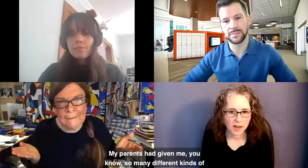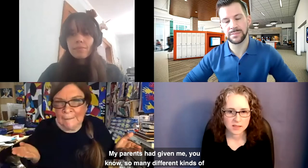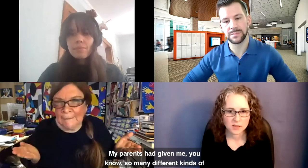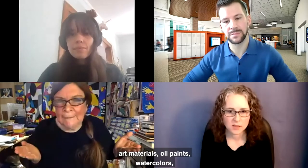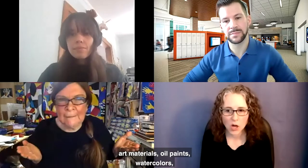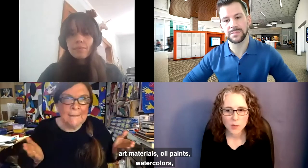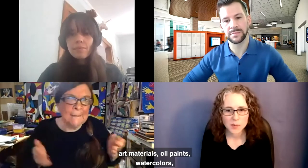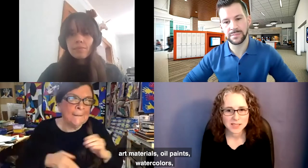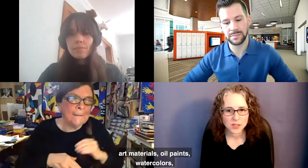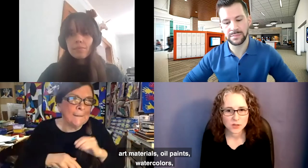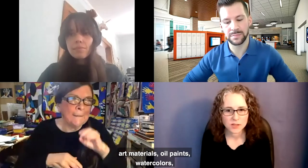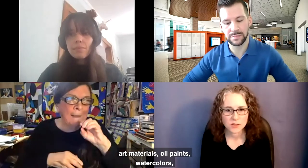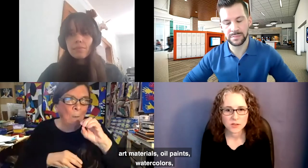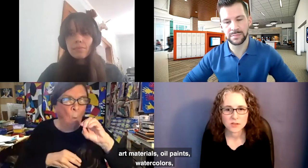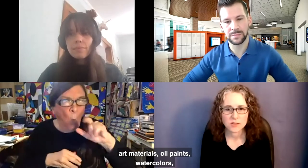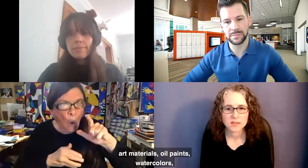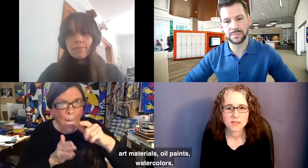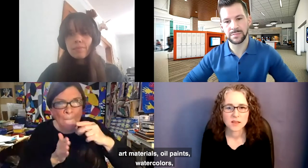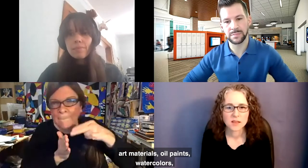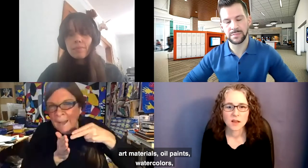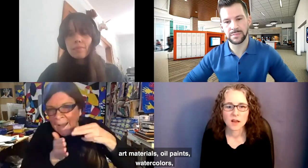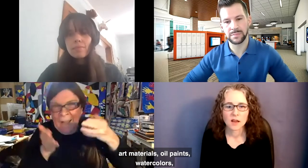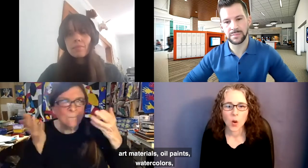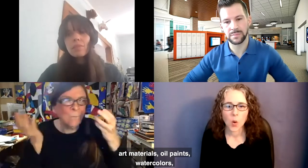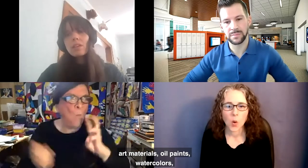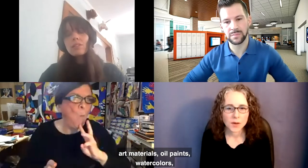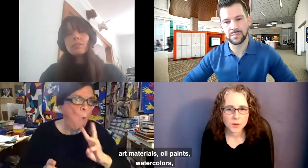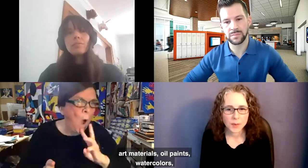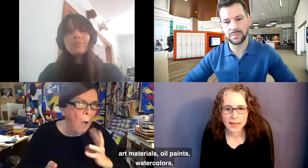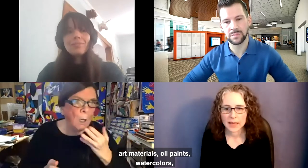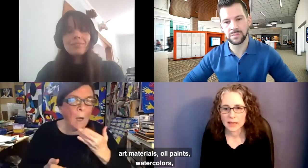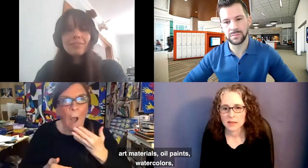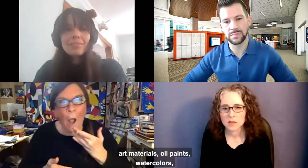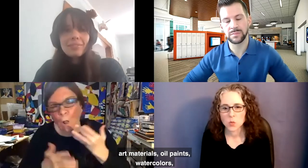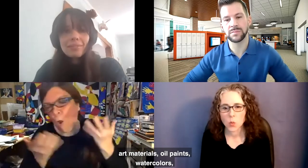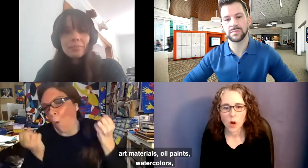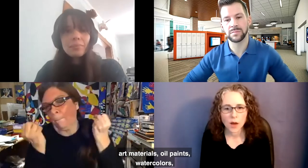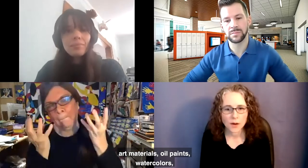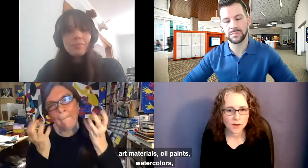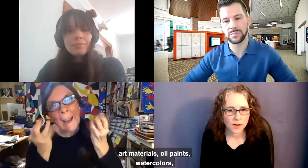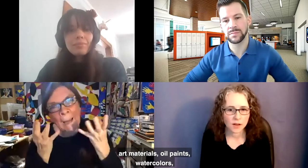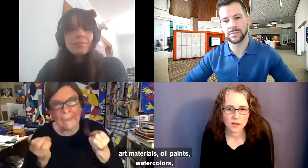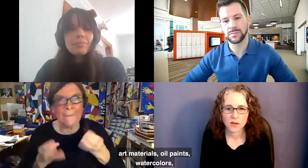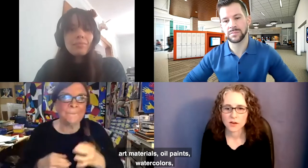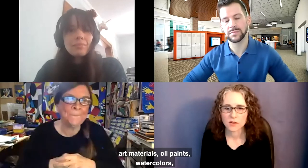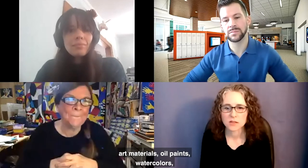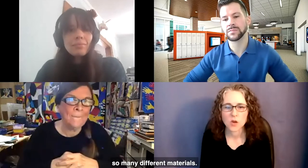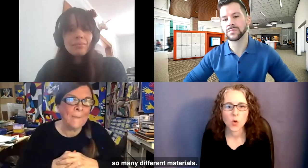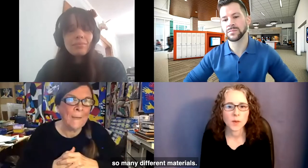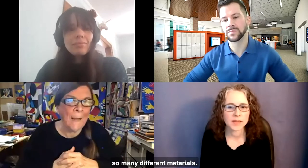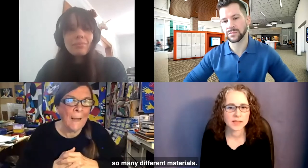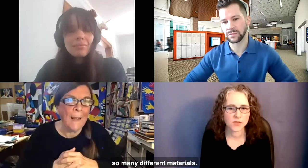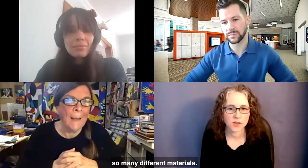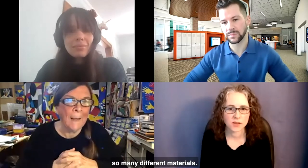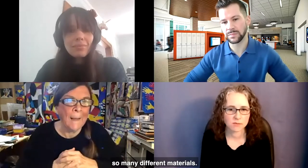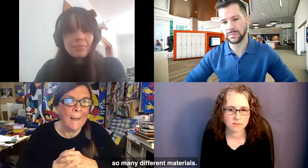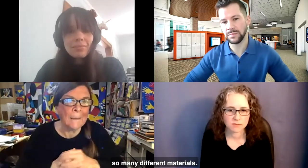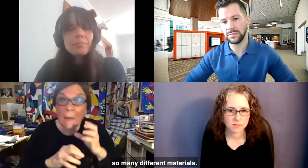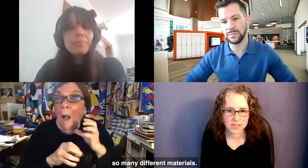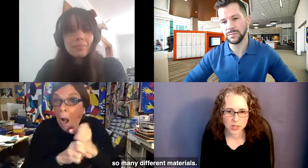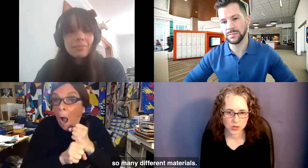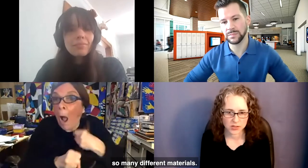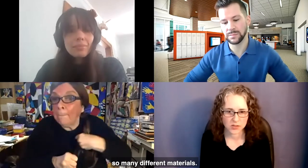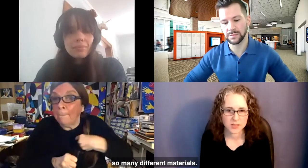different kinds of art materials, oil paints, watercolors, so many different